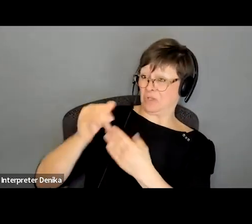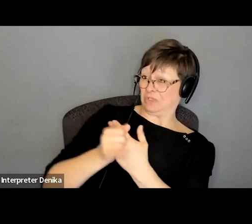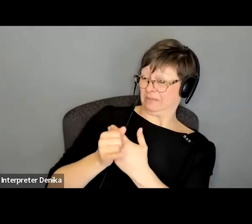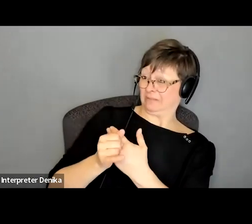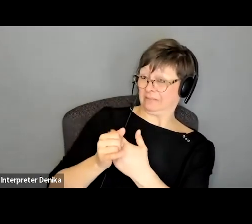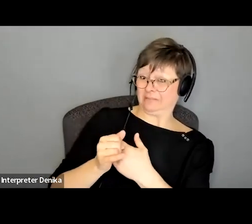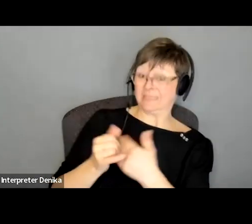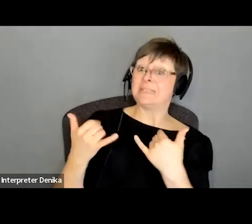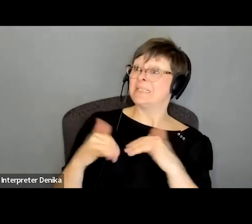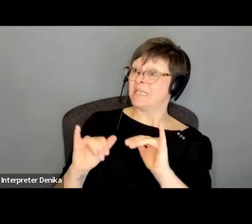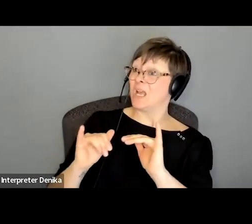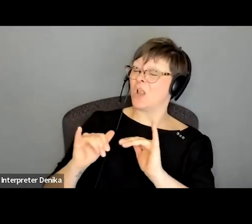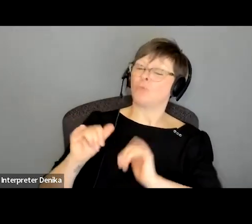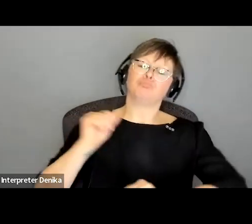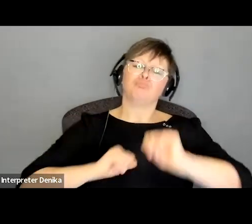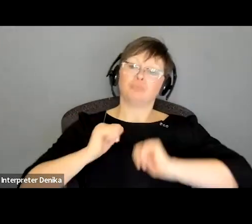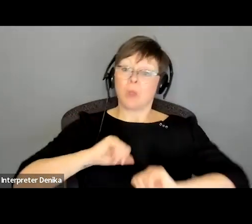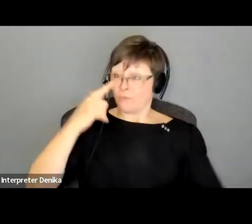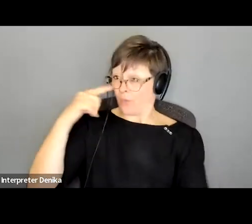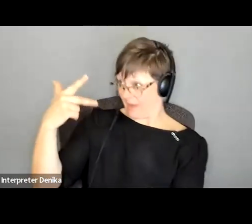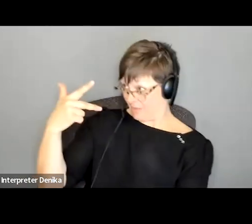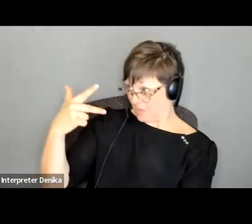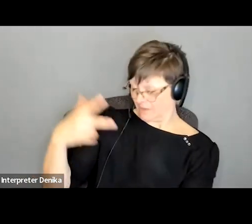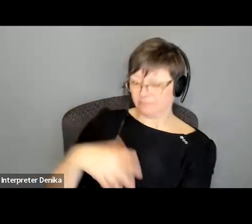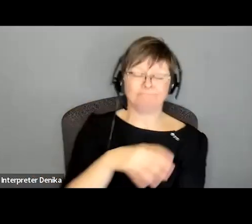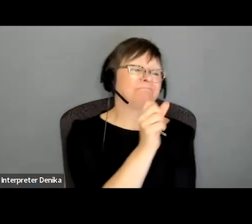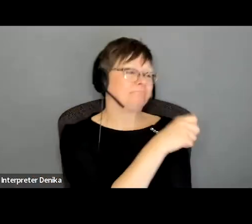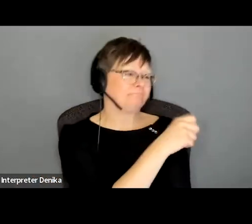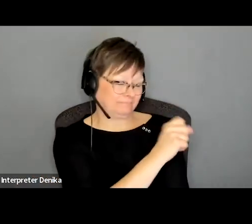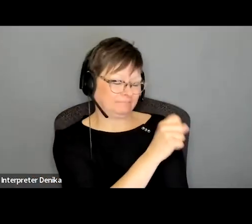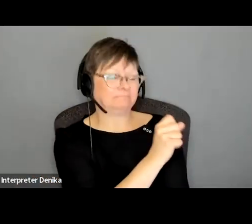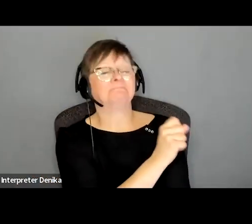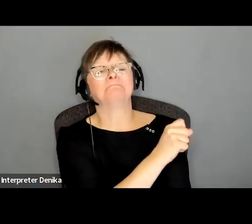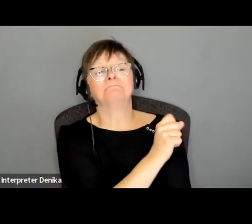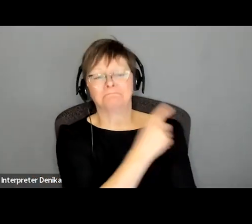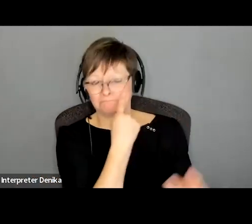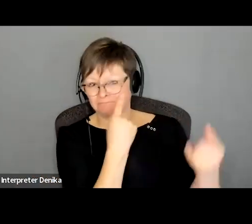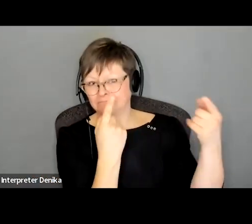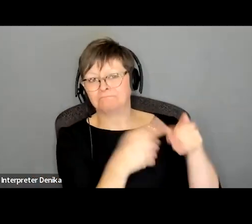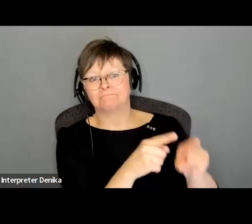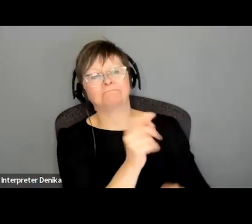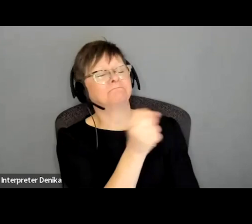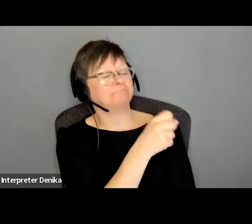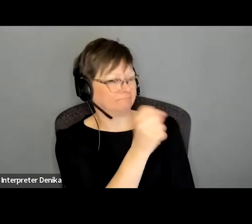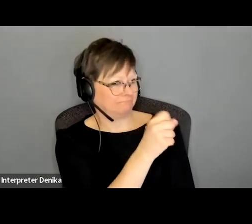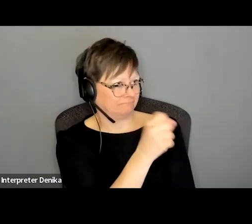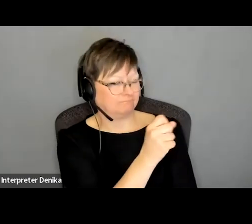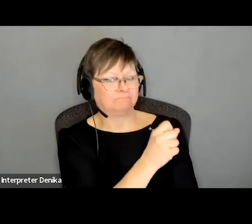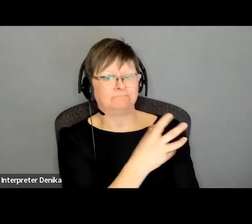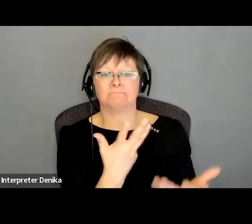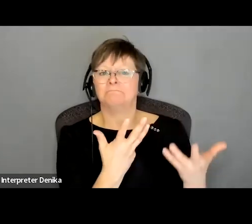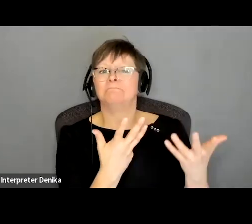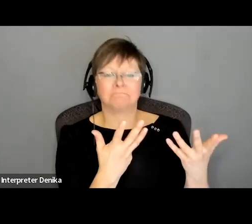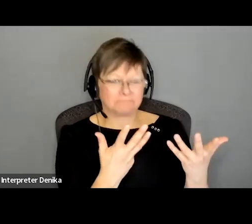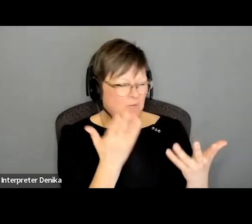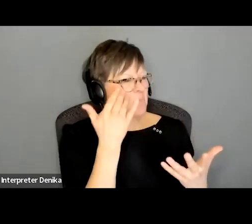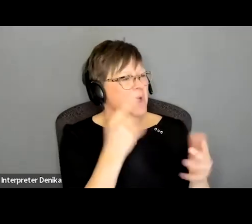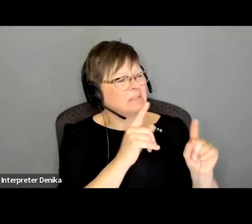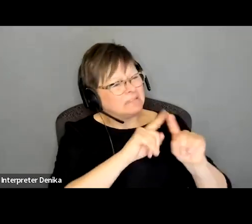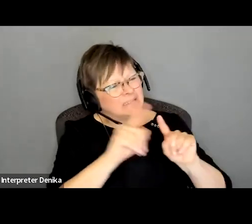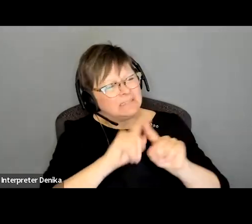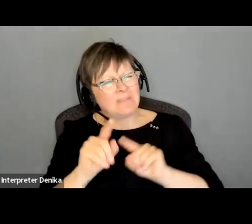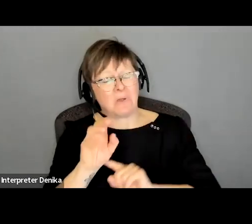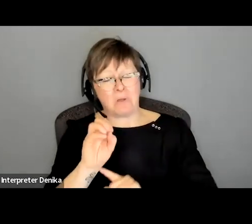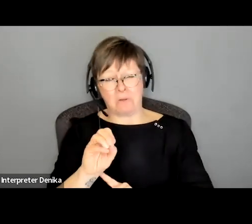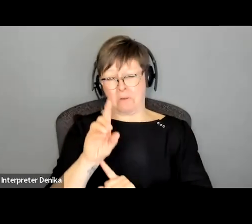for a camera i i would still play for the camera for sure because we have all kinds of odd characters in tv and film